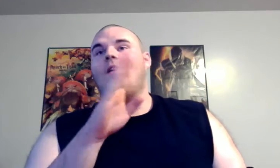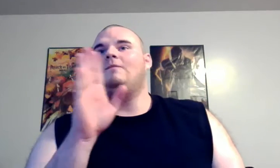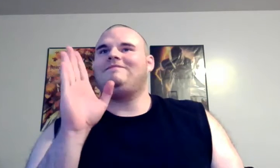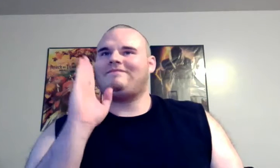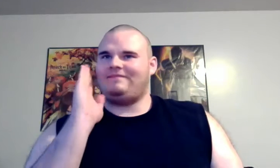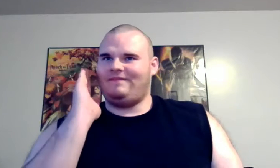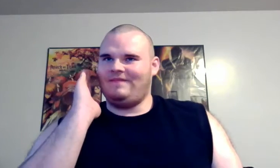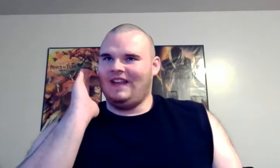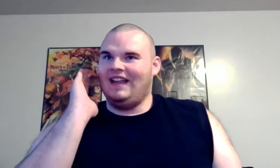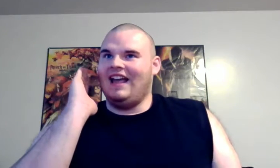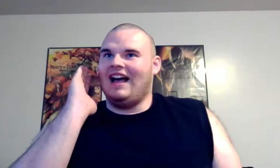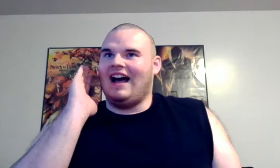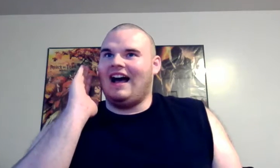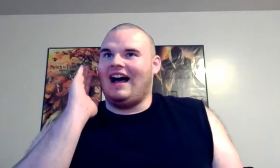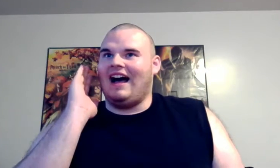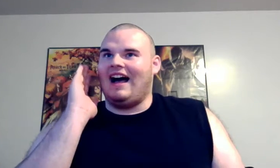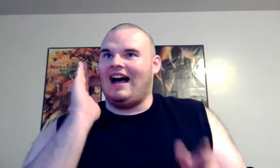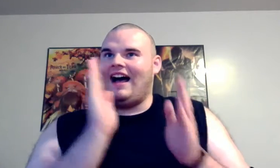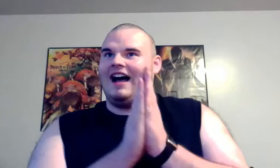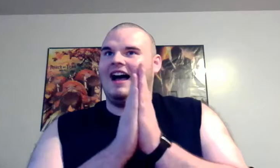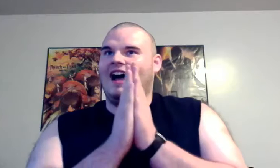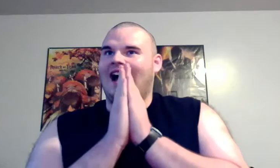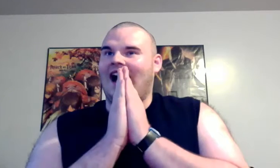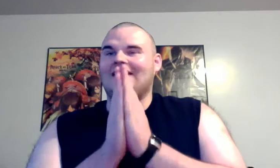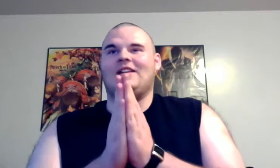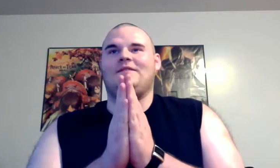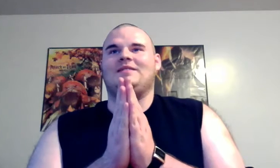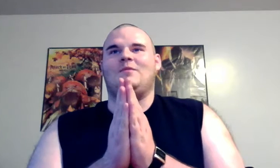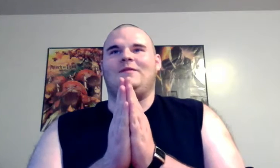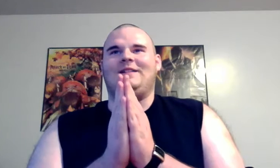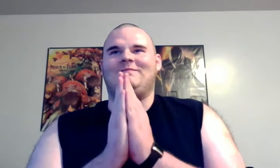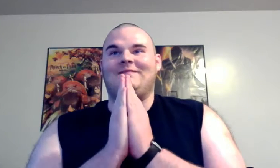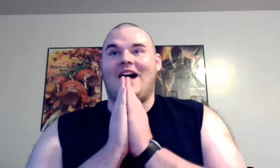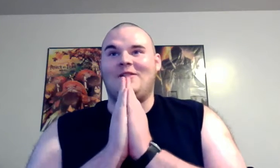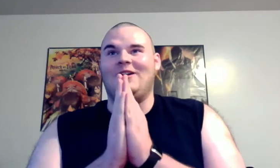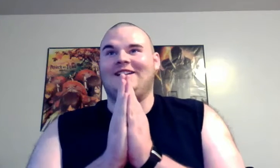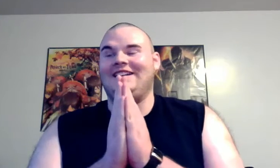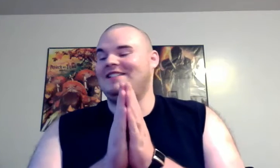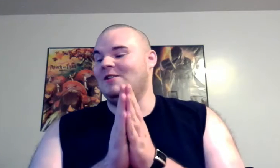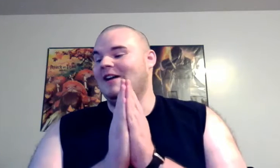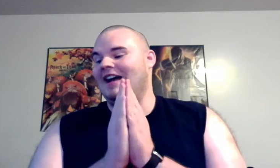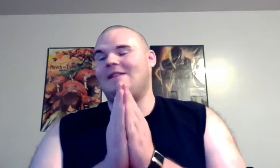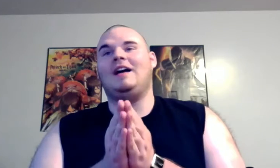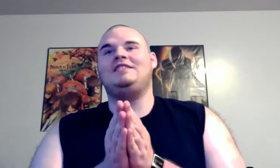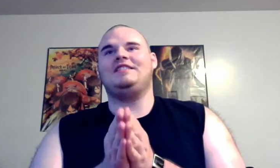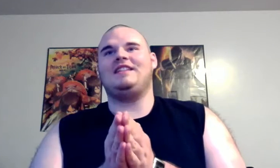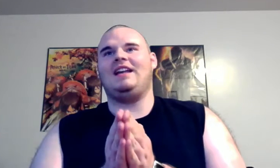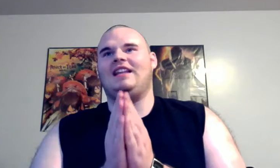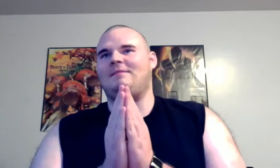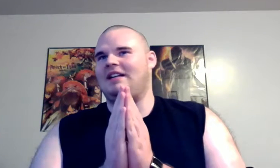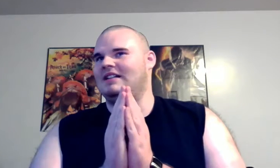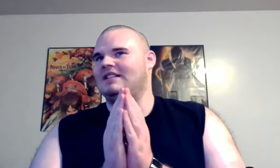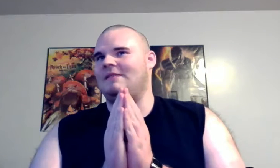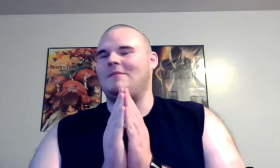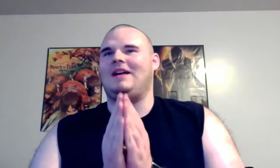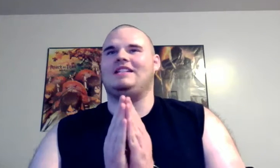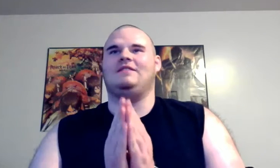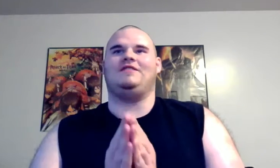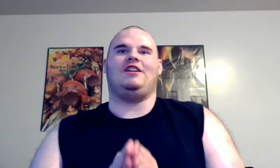I love this movie I really do and I'm not just saying that because I'm a massive Chucky